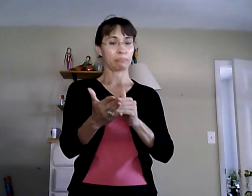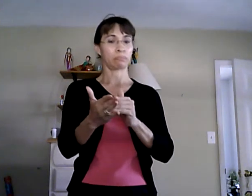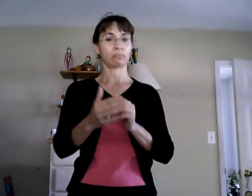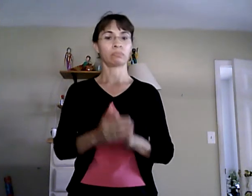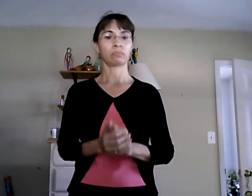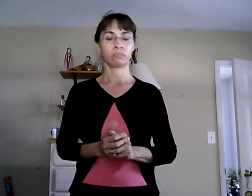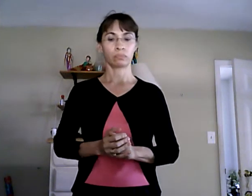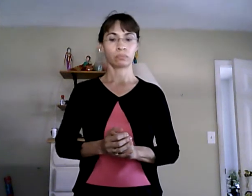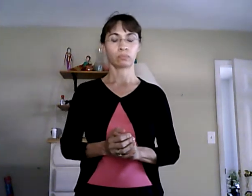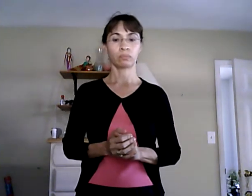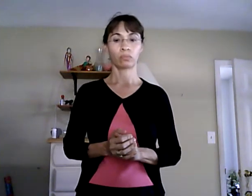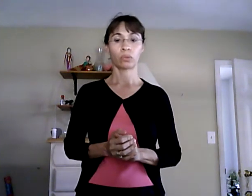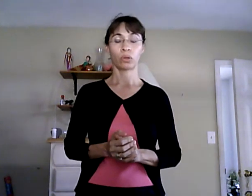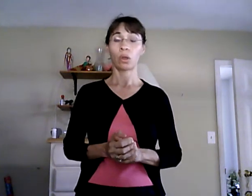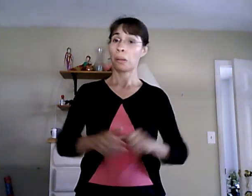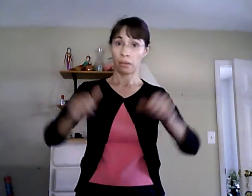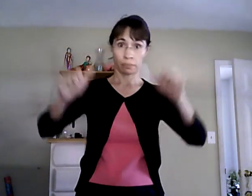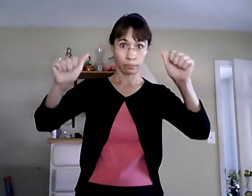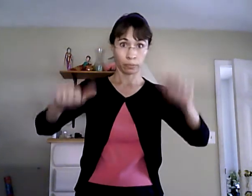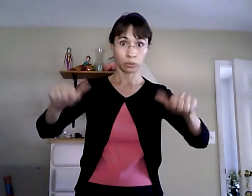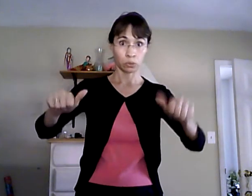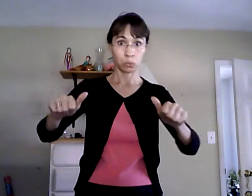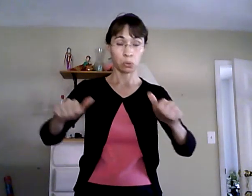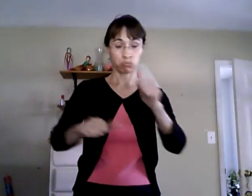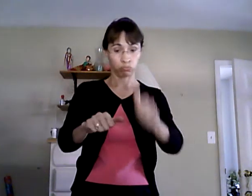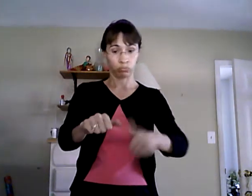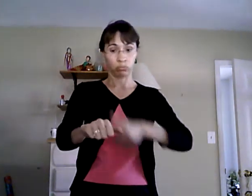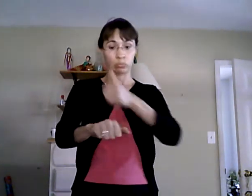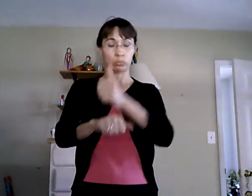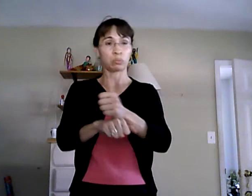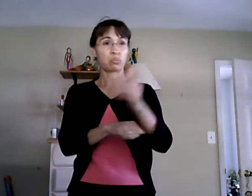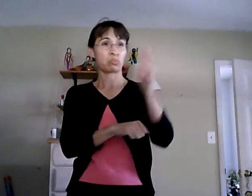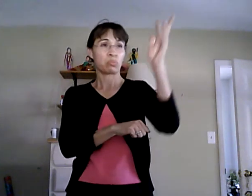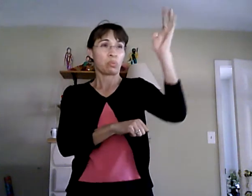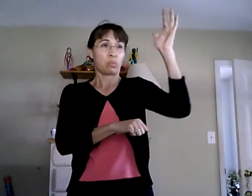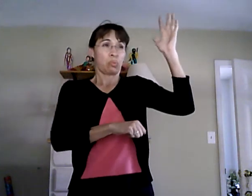data it probably comes from the 1500 BC